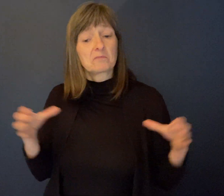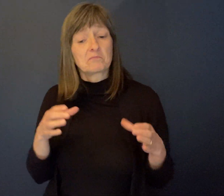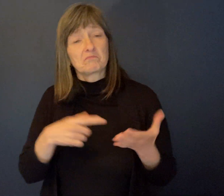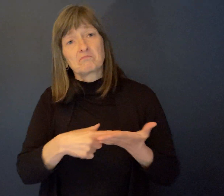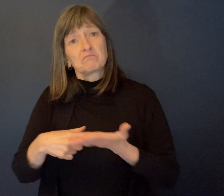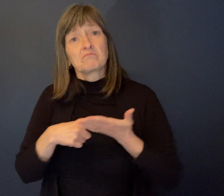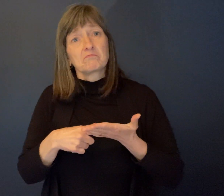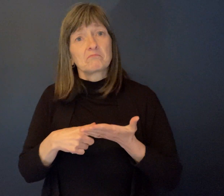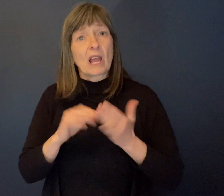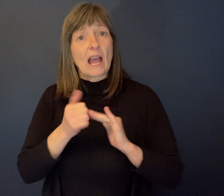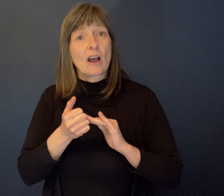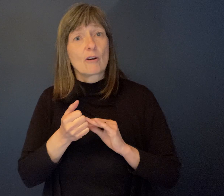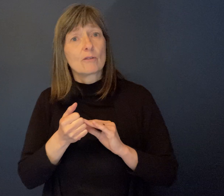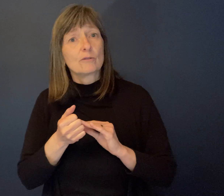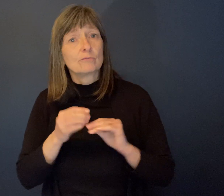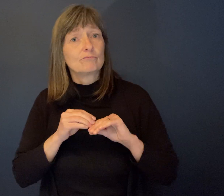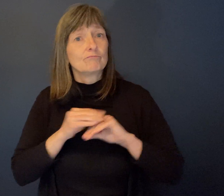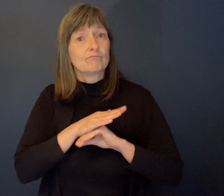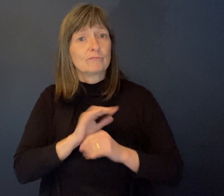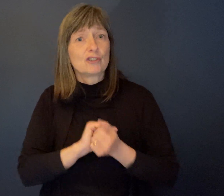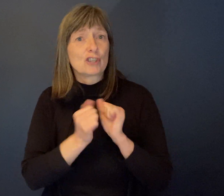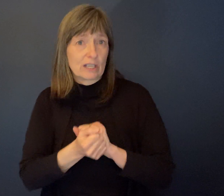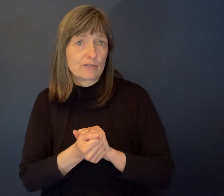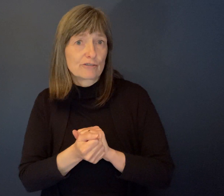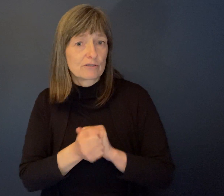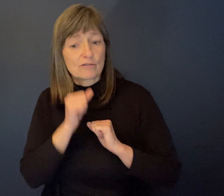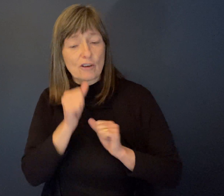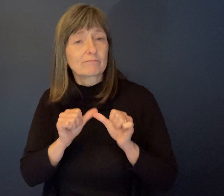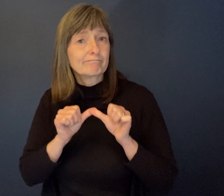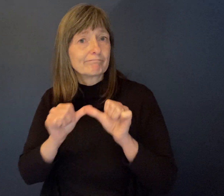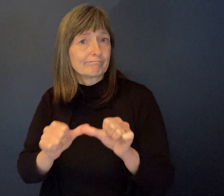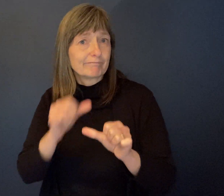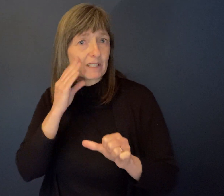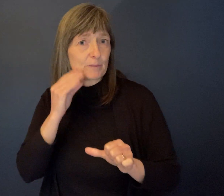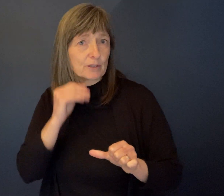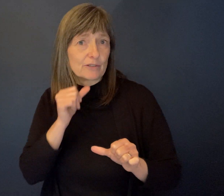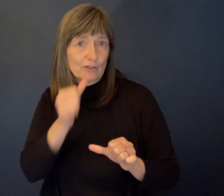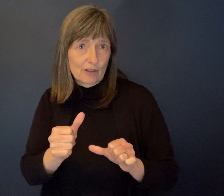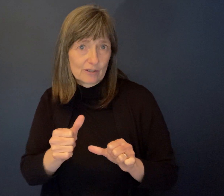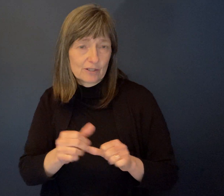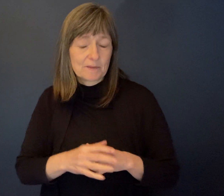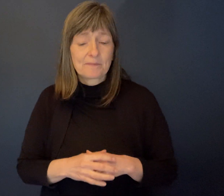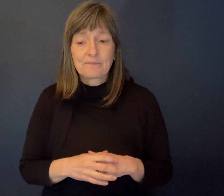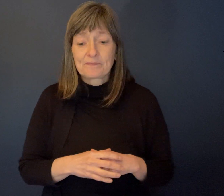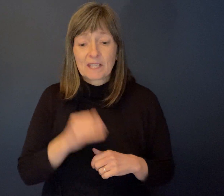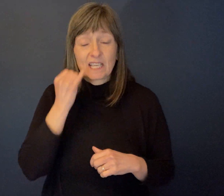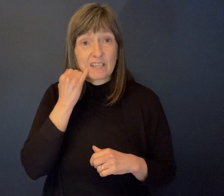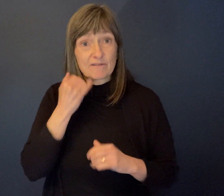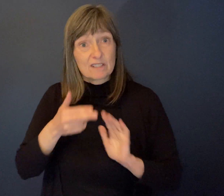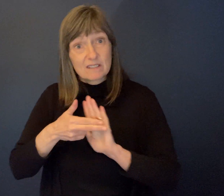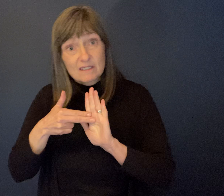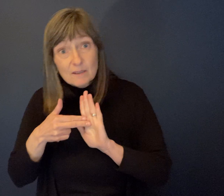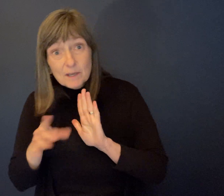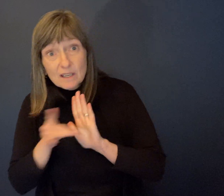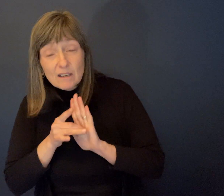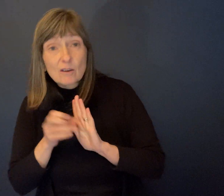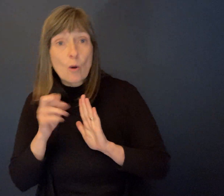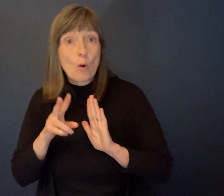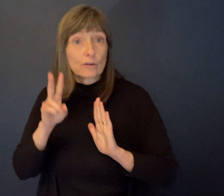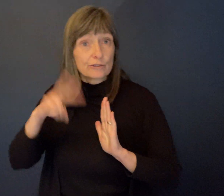make some change to this, like this should not continue what they're experiencing, whether it's stigma or whether it's discrimination to employment or lack of housing